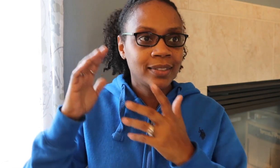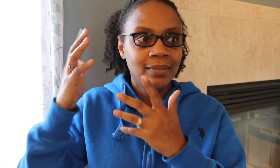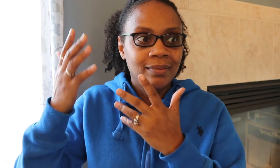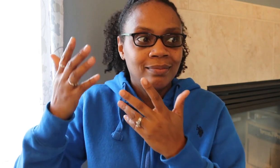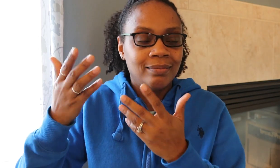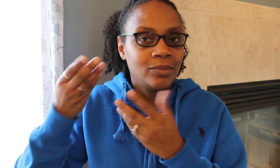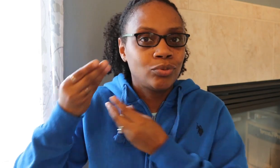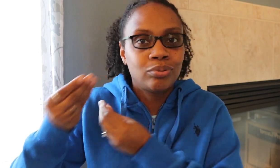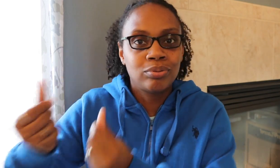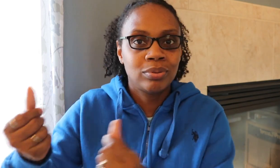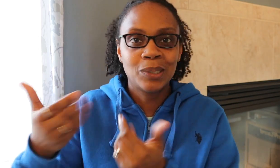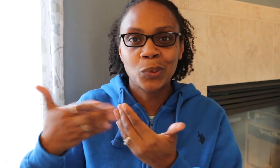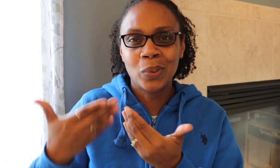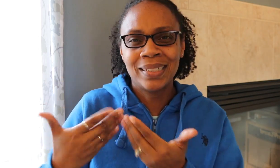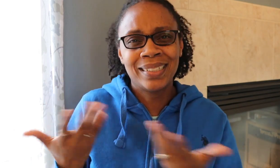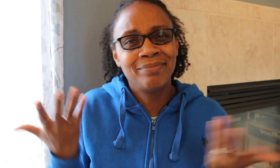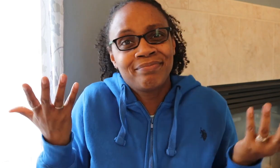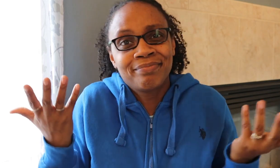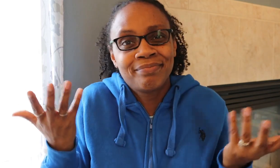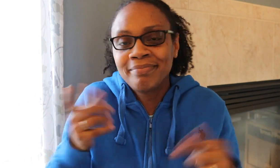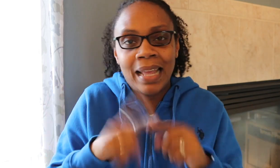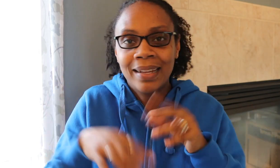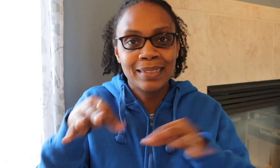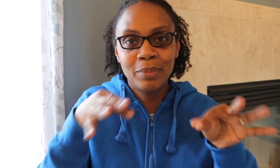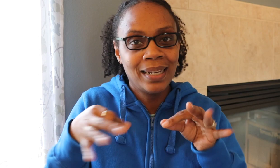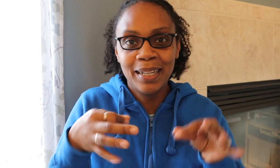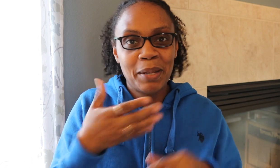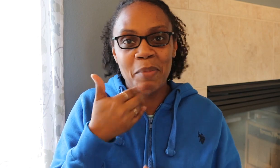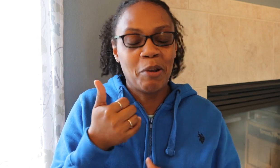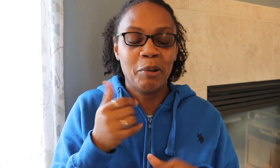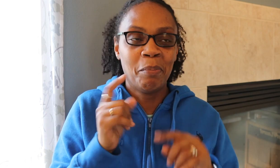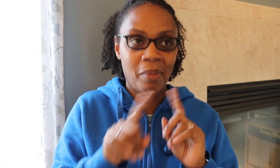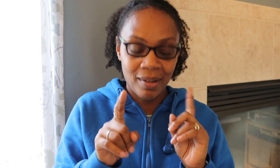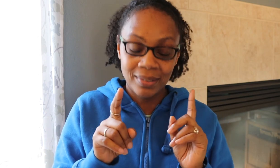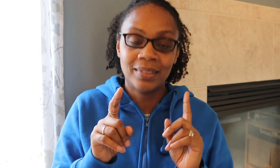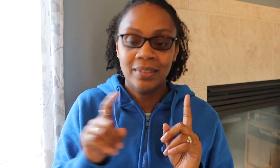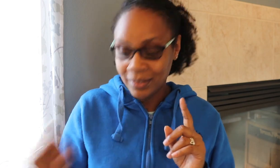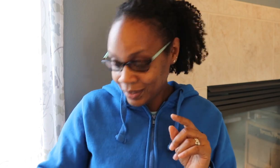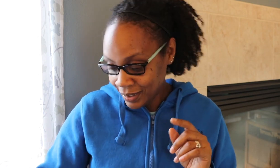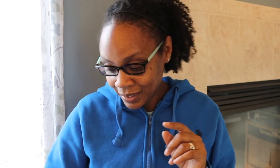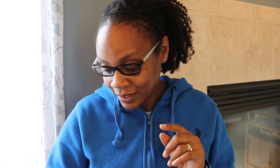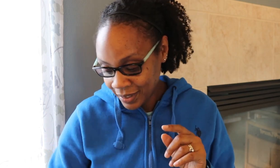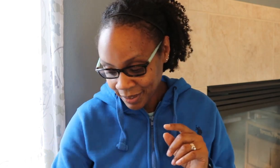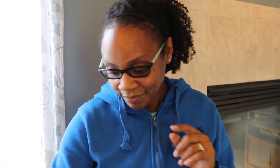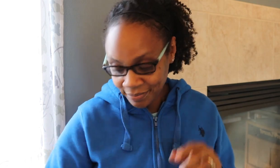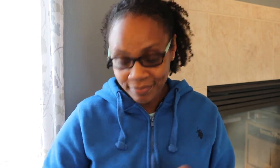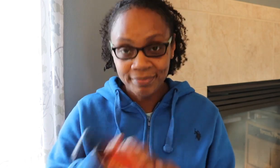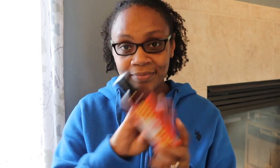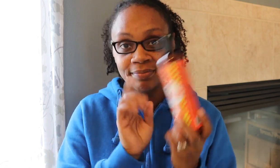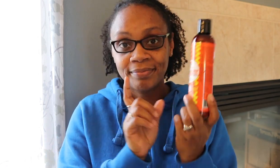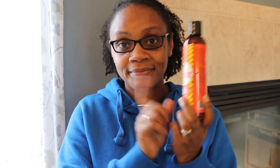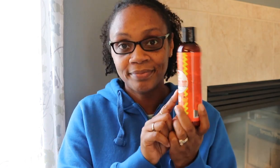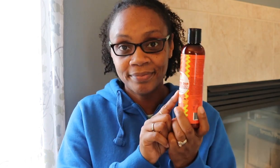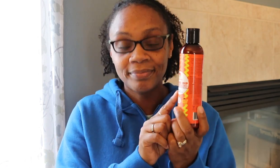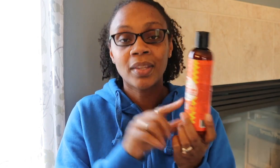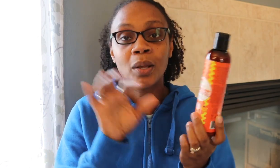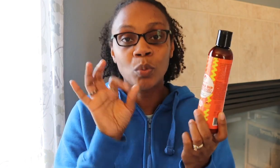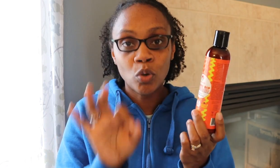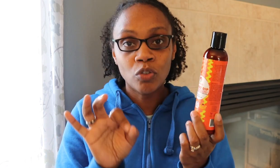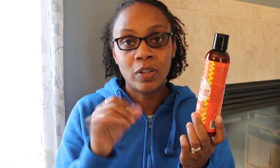butter on or whatever, that foam is helping my hair stay really nice and moisturized. I can't even explain it better than that. But